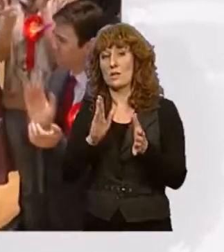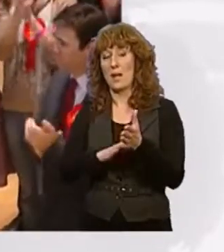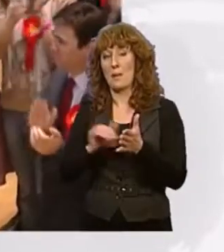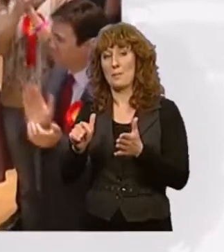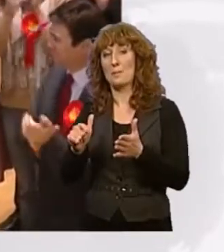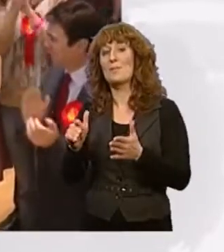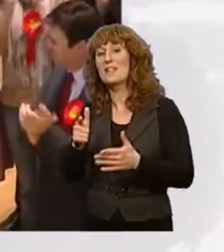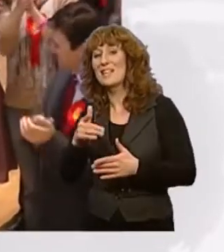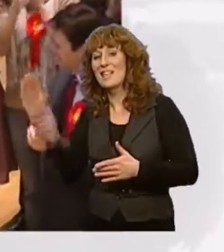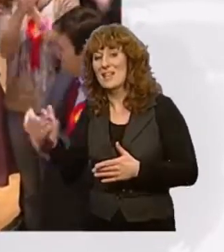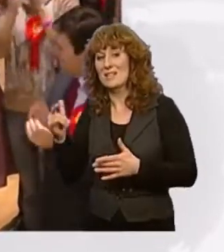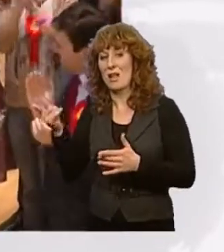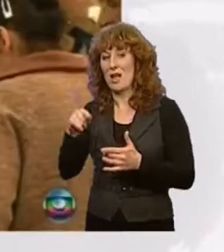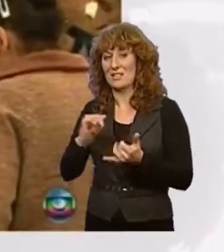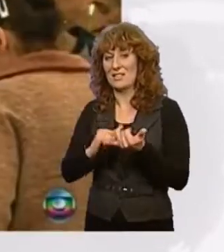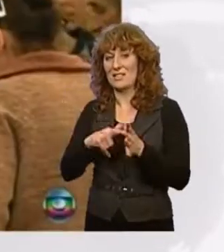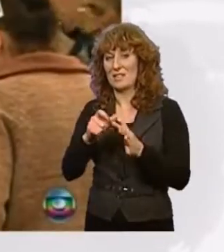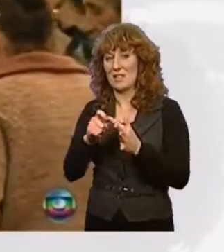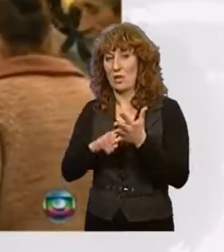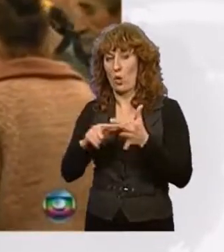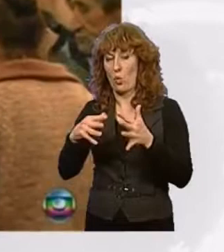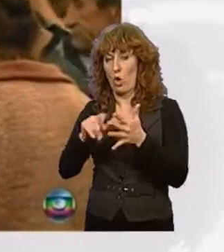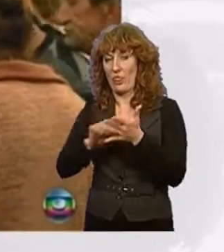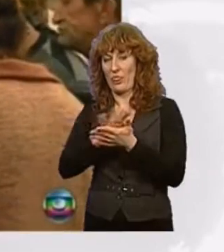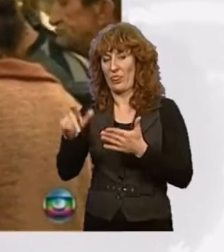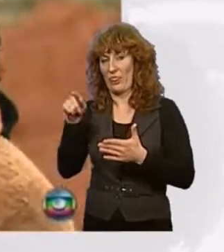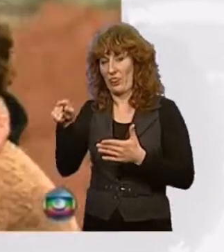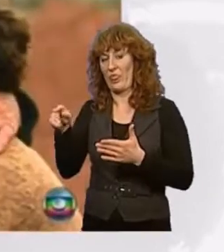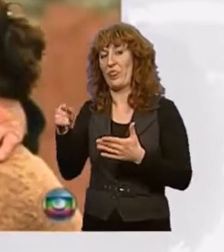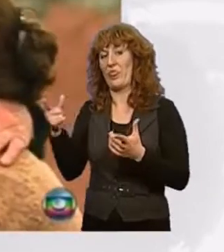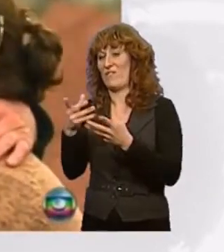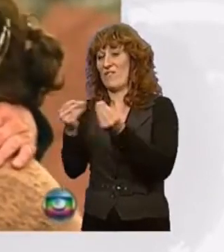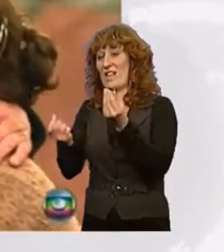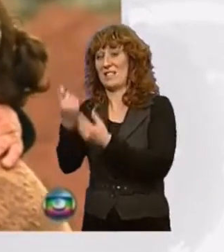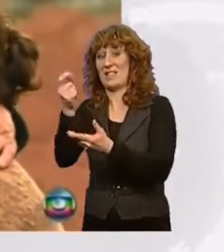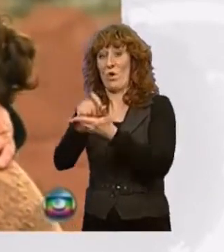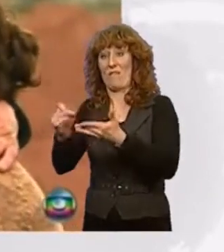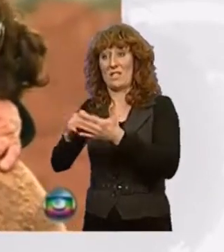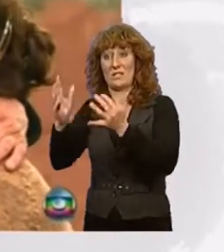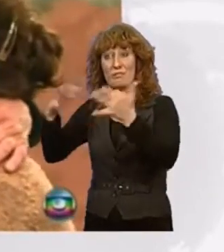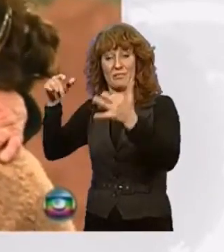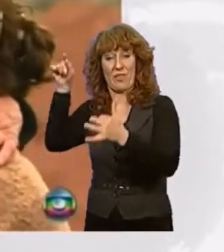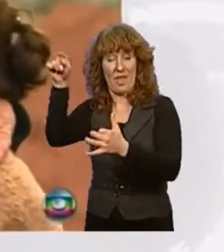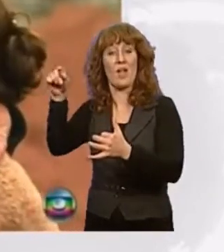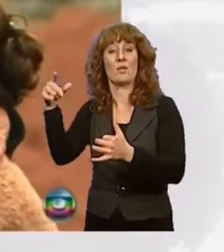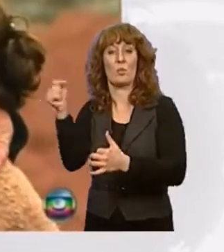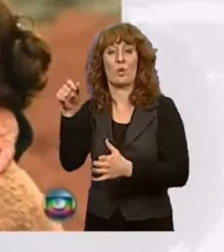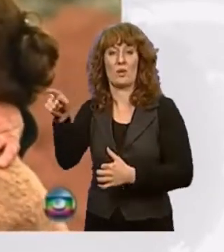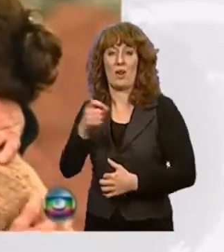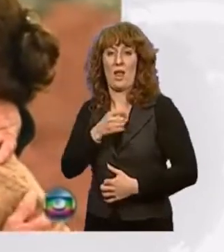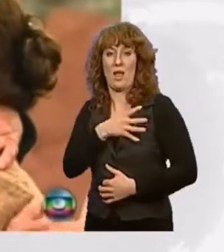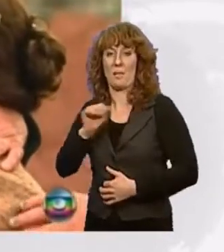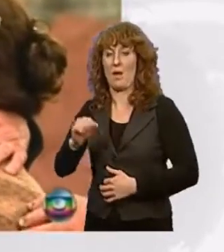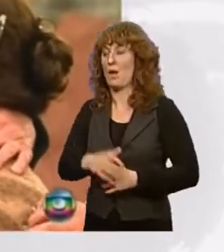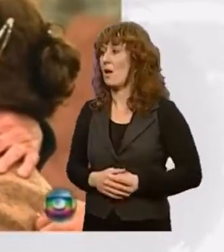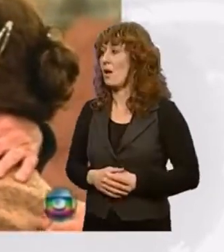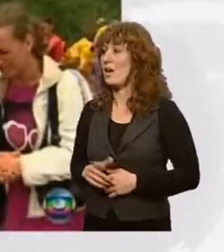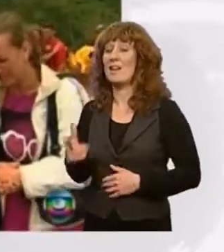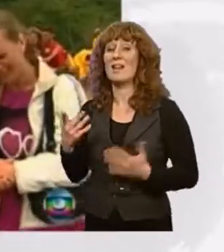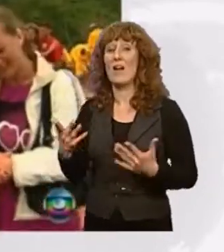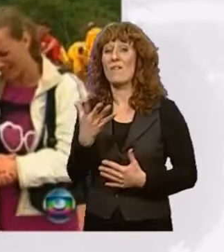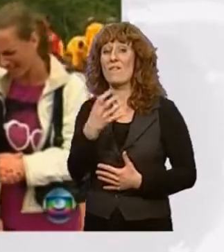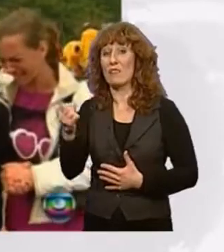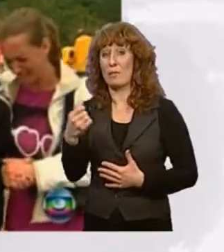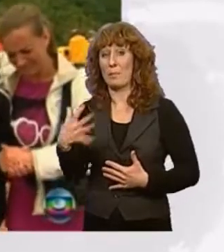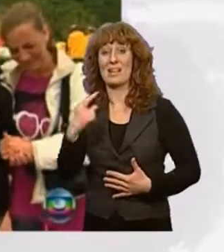the Conservative vote falls away. The death toll continues to rise in Brazil. At least 500 are now known to have been killed